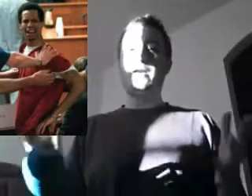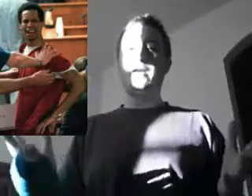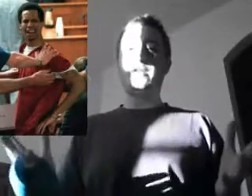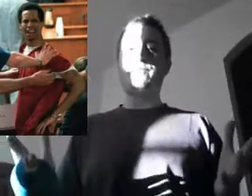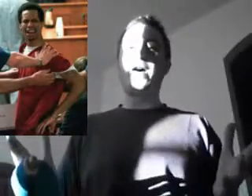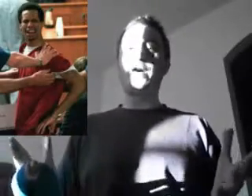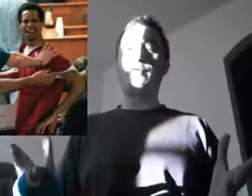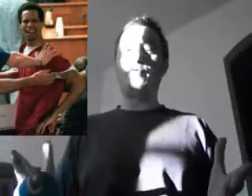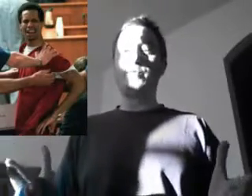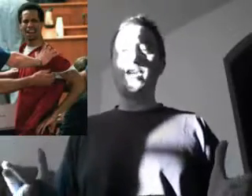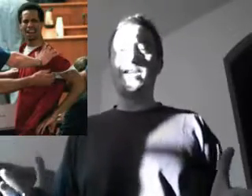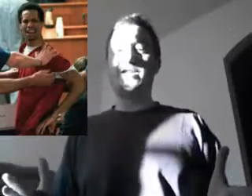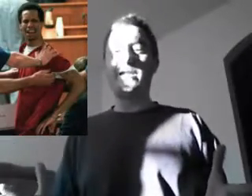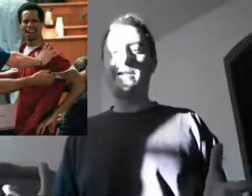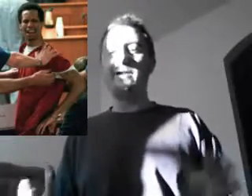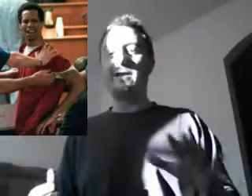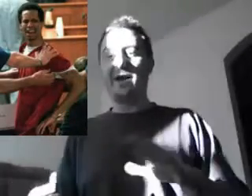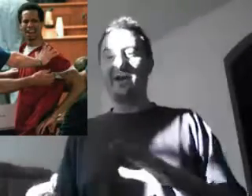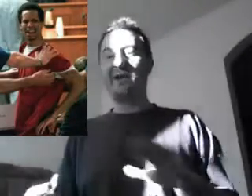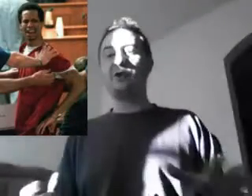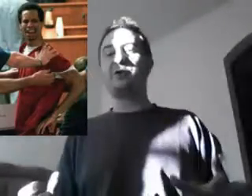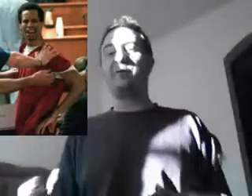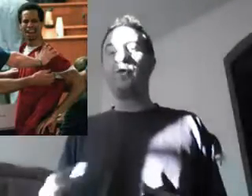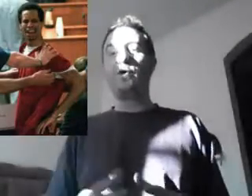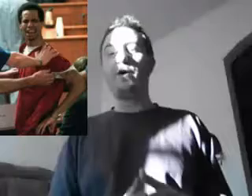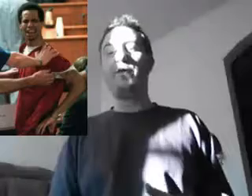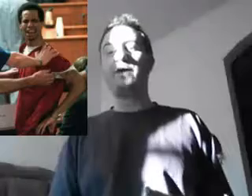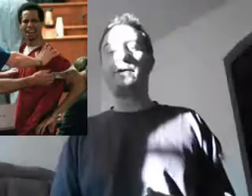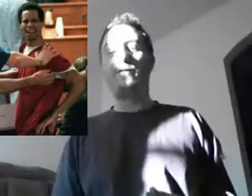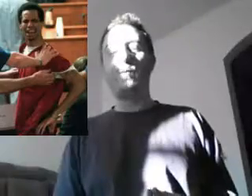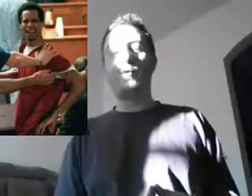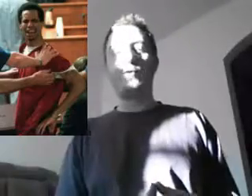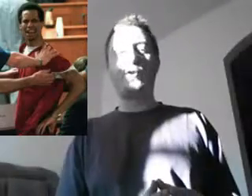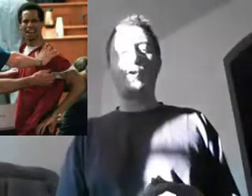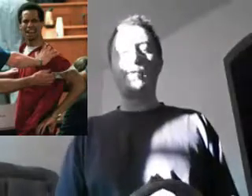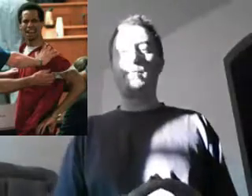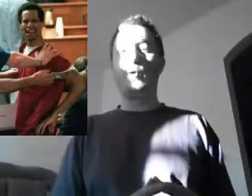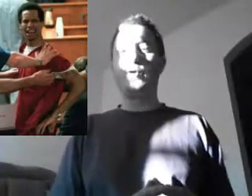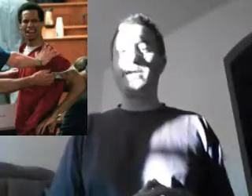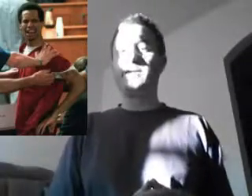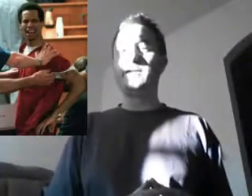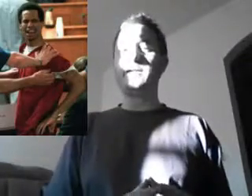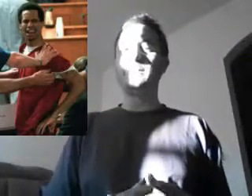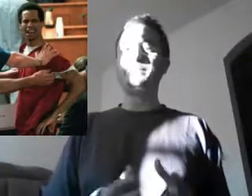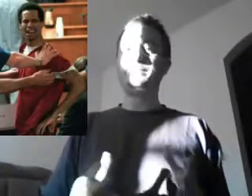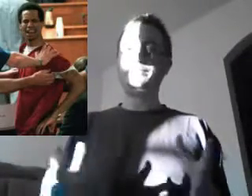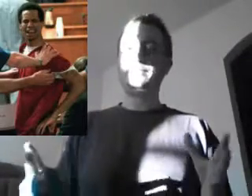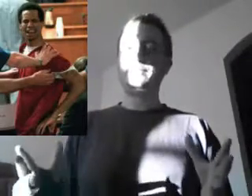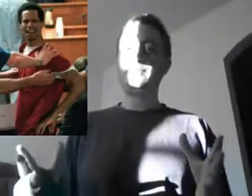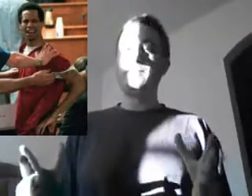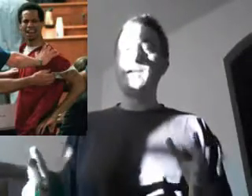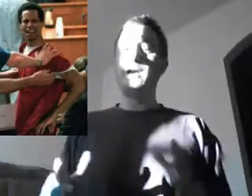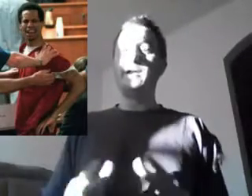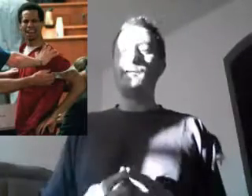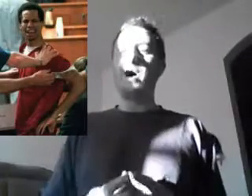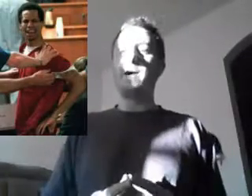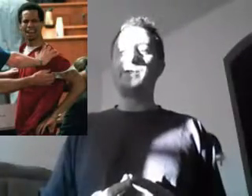he gets fired from Chuck E. Cheese's and he kills four of his former co-employees. and then robs